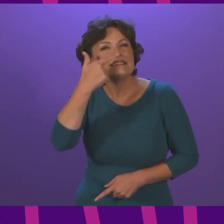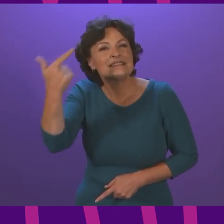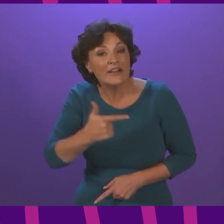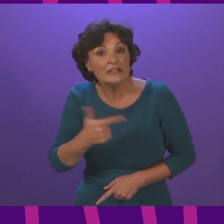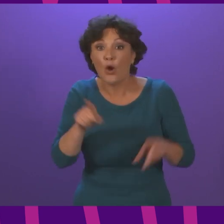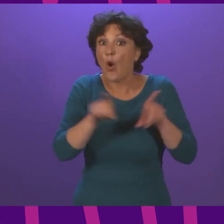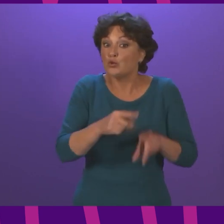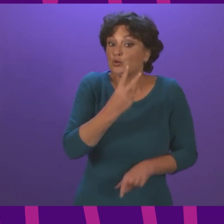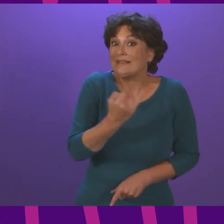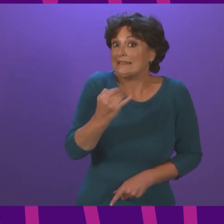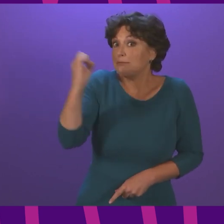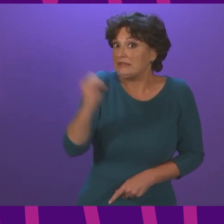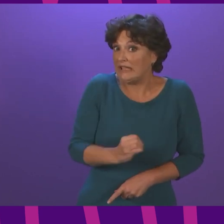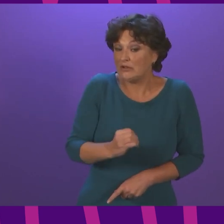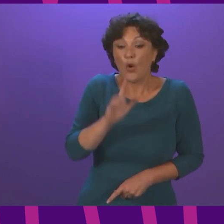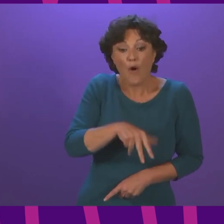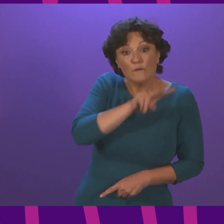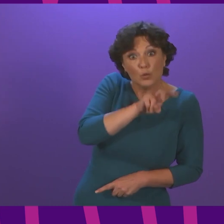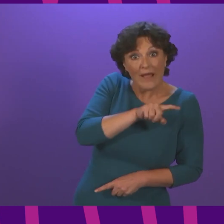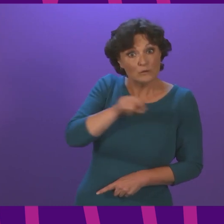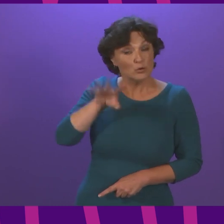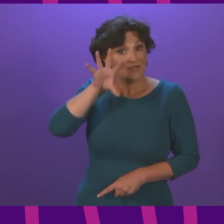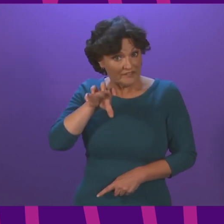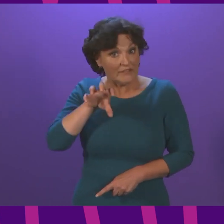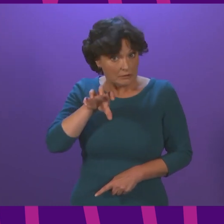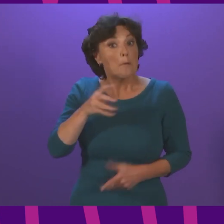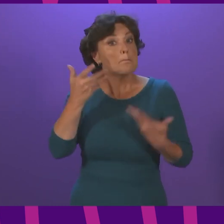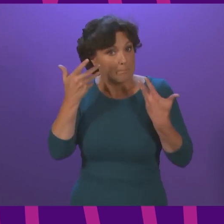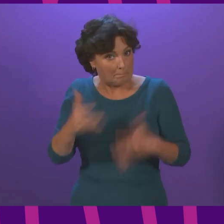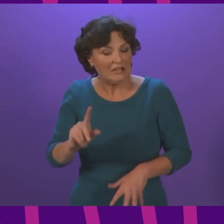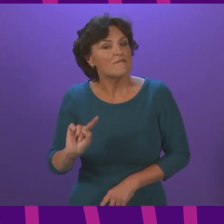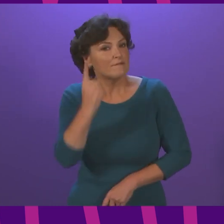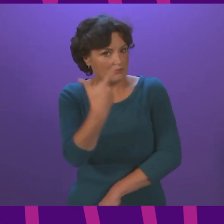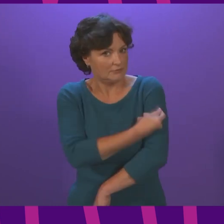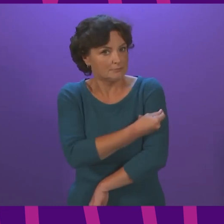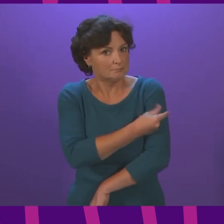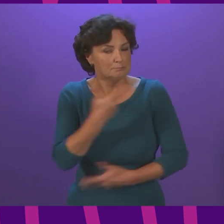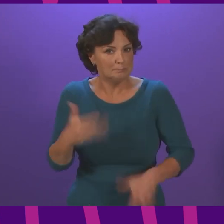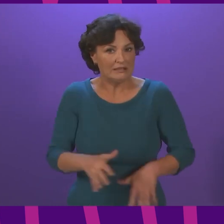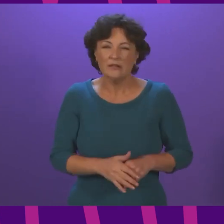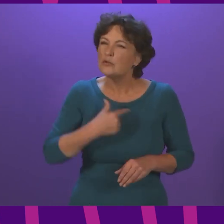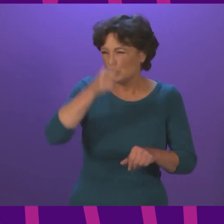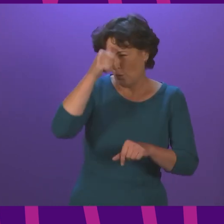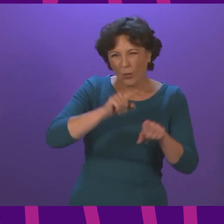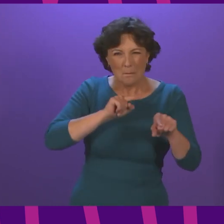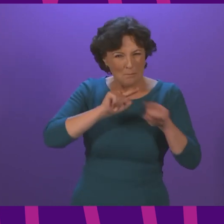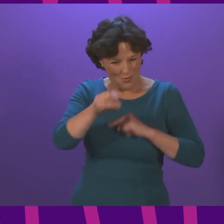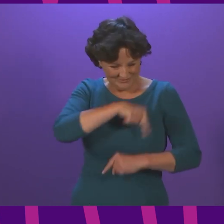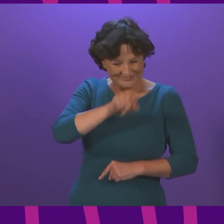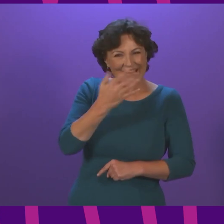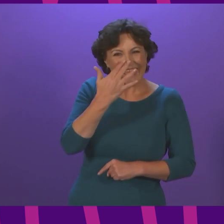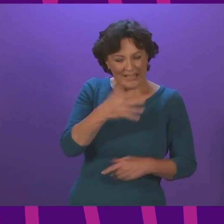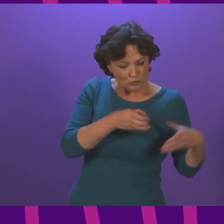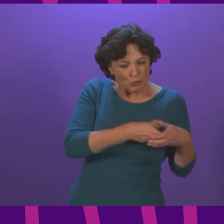26% so far of 12 to 15-year-olds have had a first dose. And, of course, for most people in these age groups,